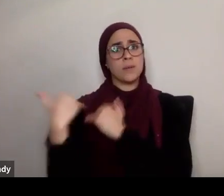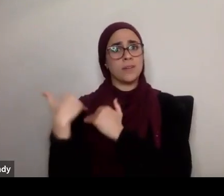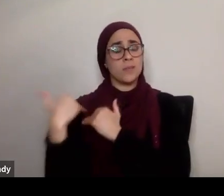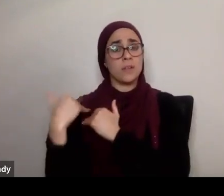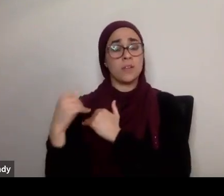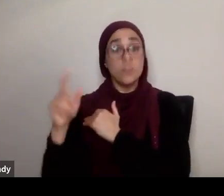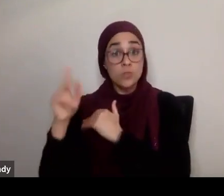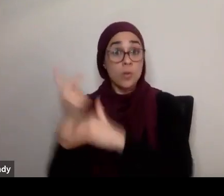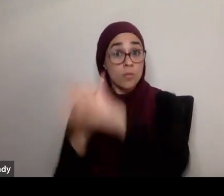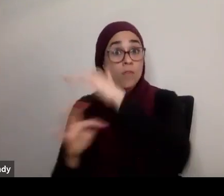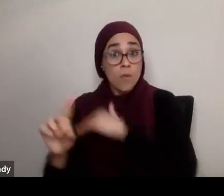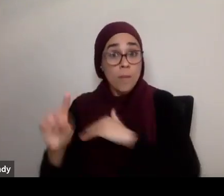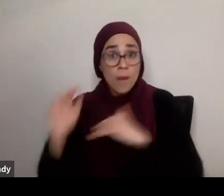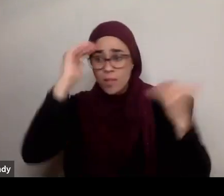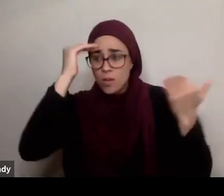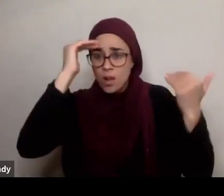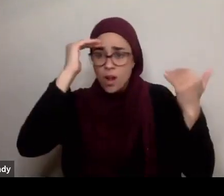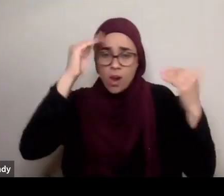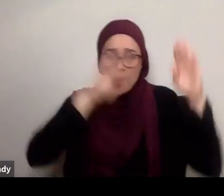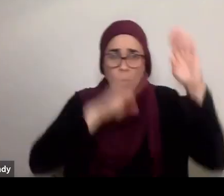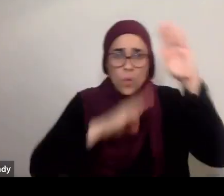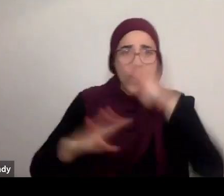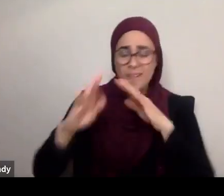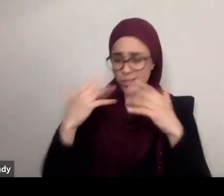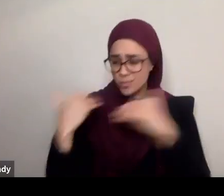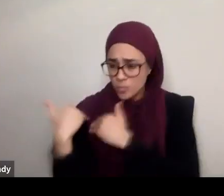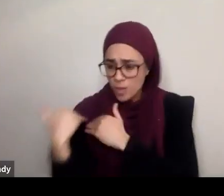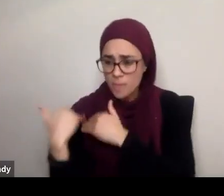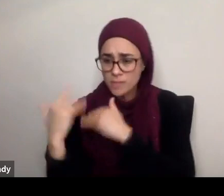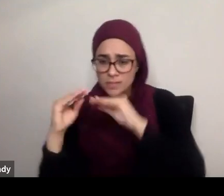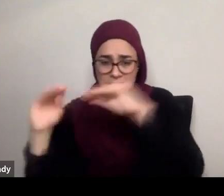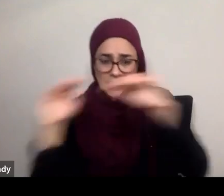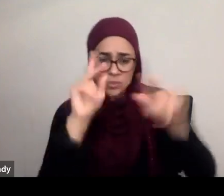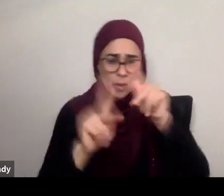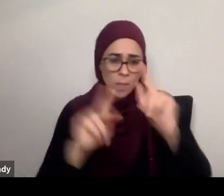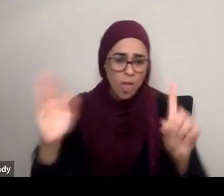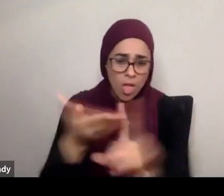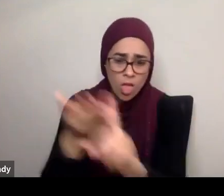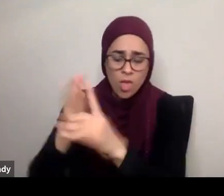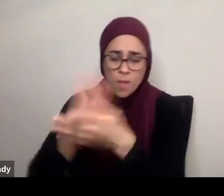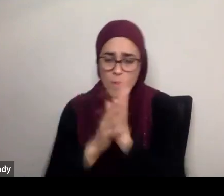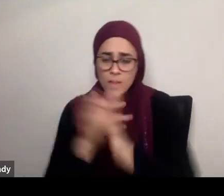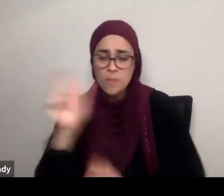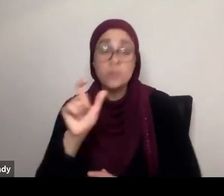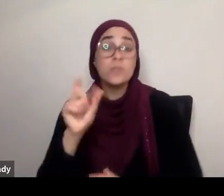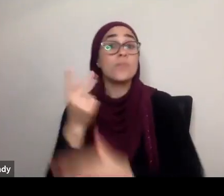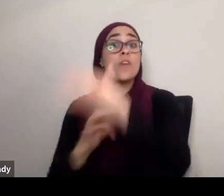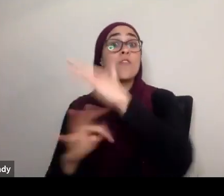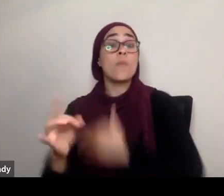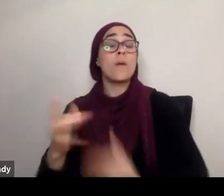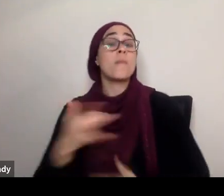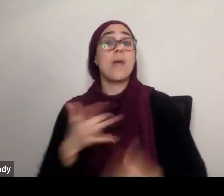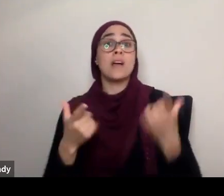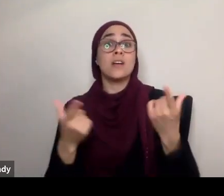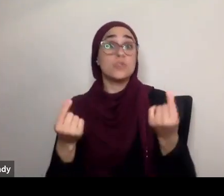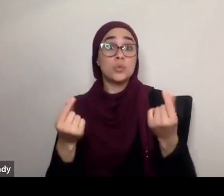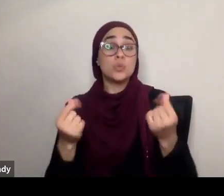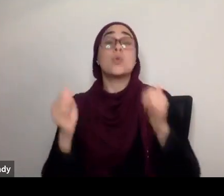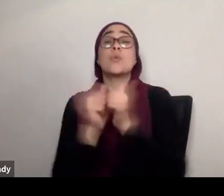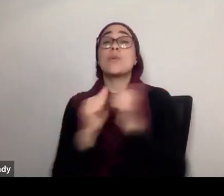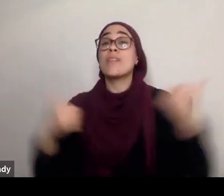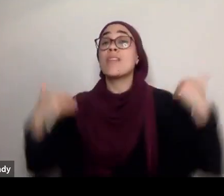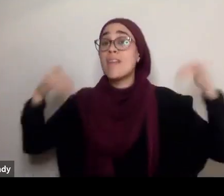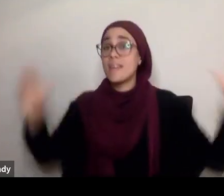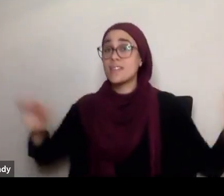worried about the responsibility, he's worried about the heaviness. And what he would do is he would recite very quickly, very quickly, with Jibreel. He would recite very quickly with